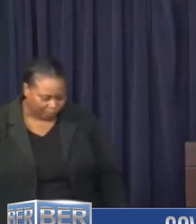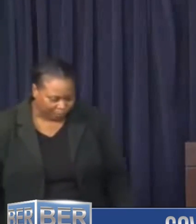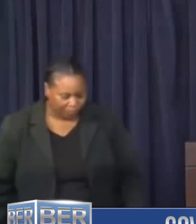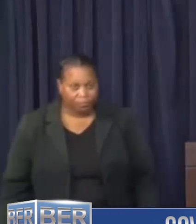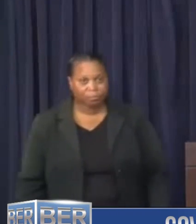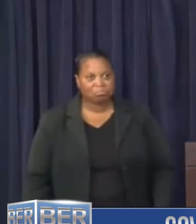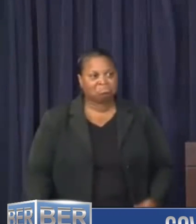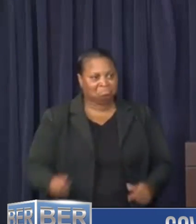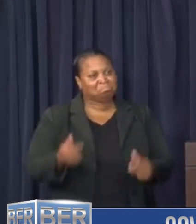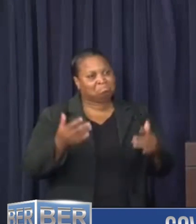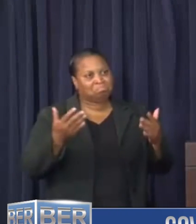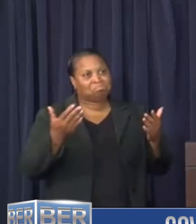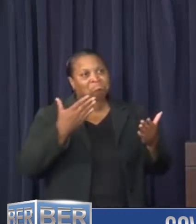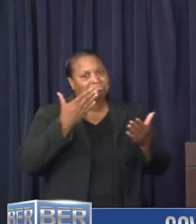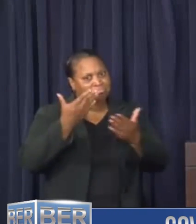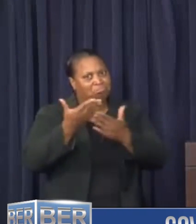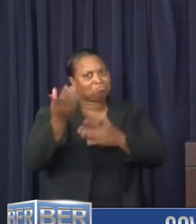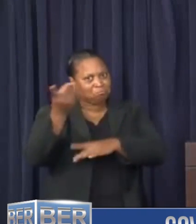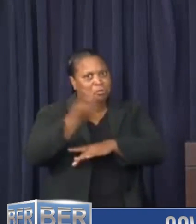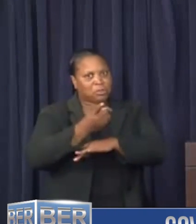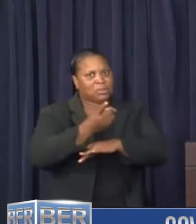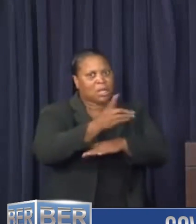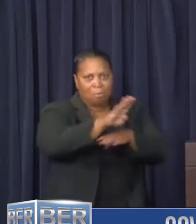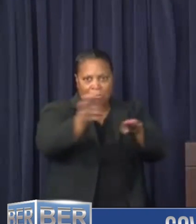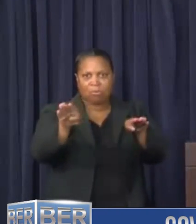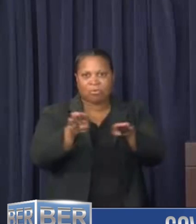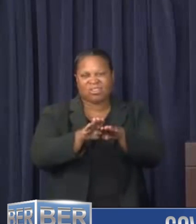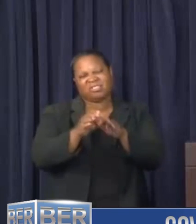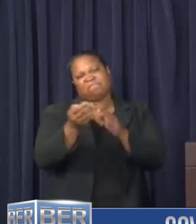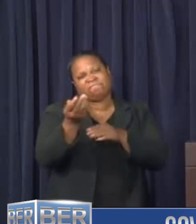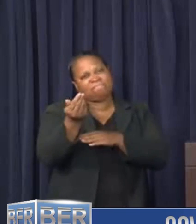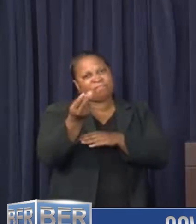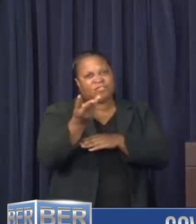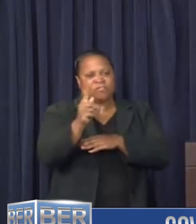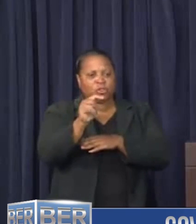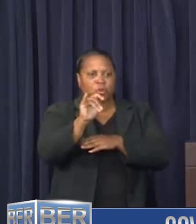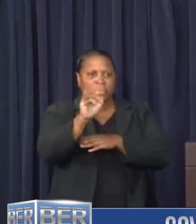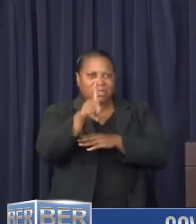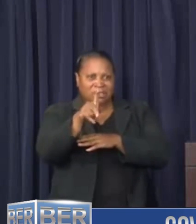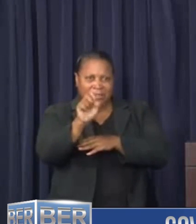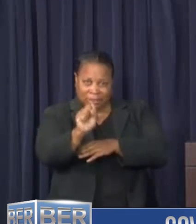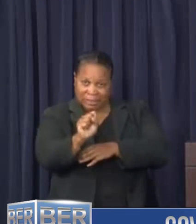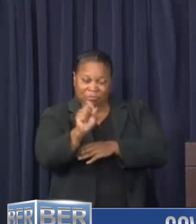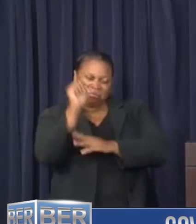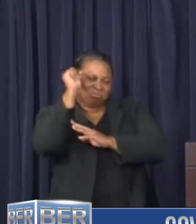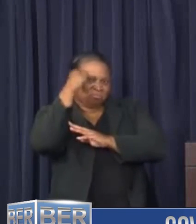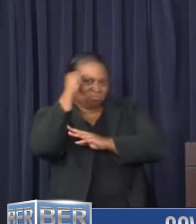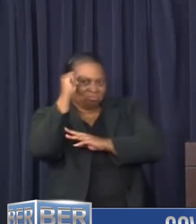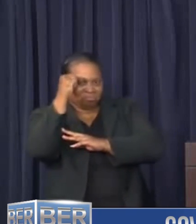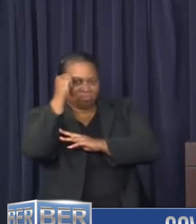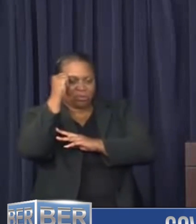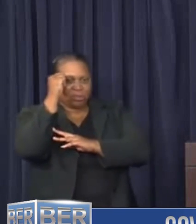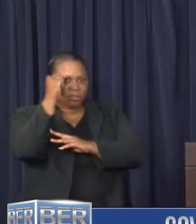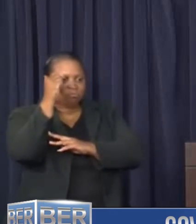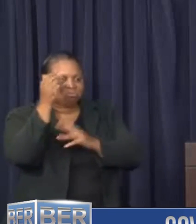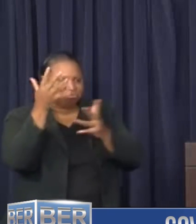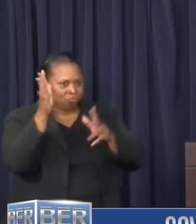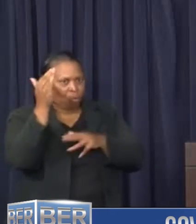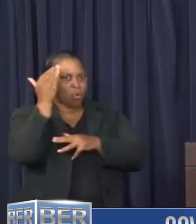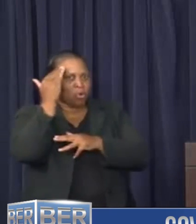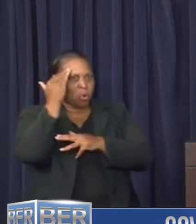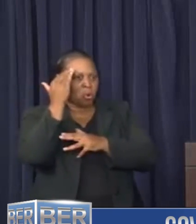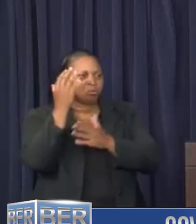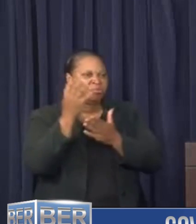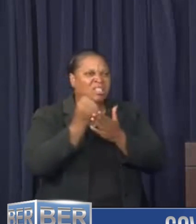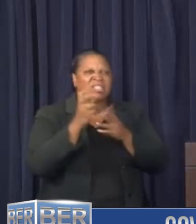Good day, Bermuda. Just a few tips and reminders. As we know, some people have